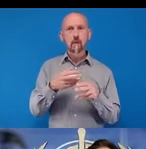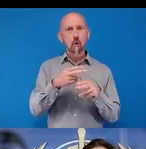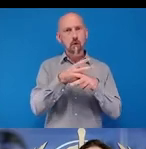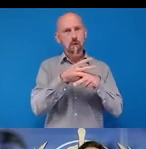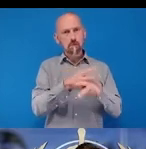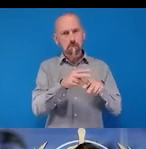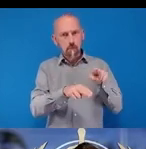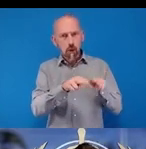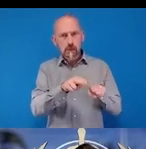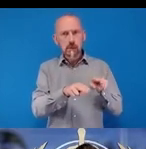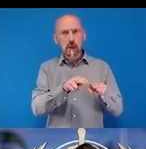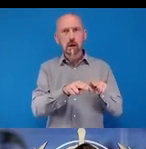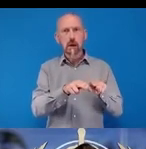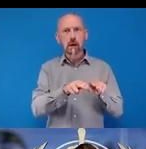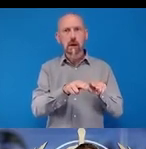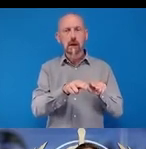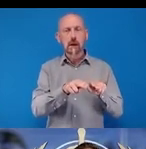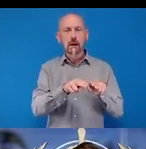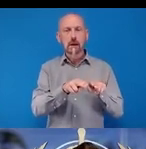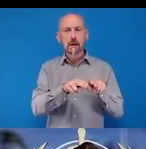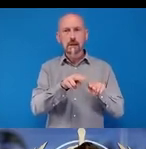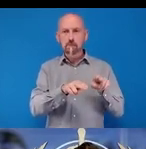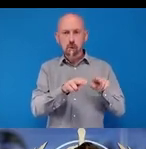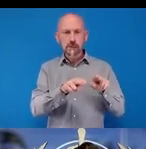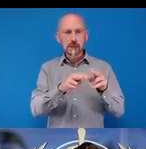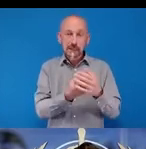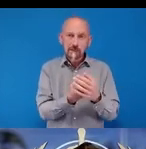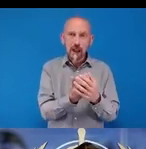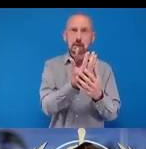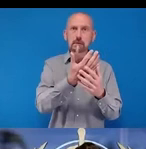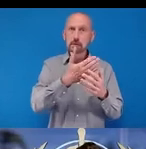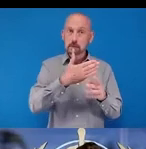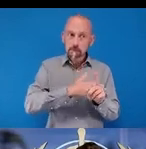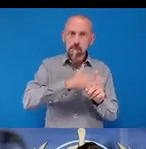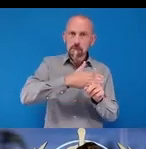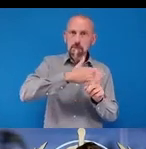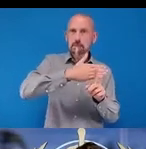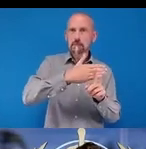money and monitoring and the progress towards achieving them.